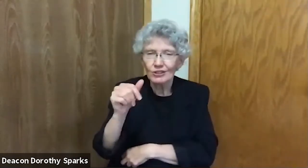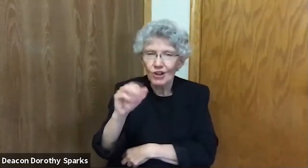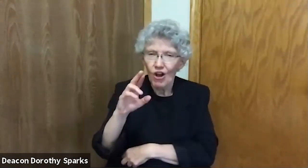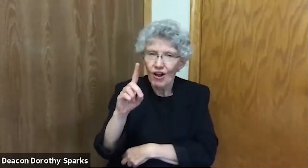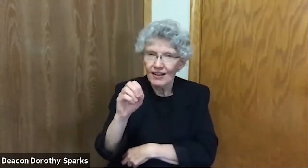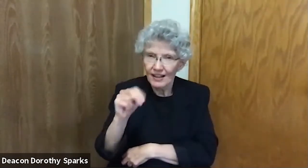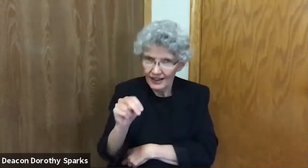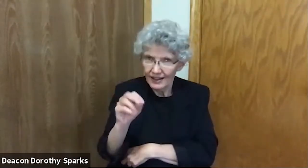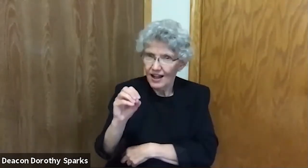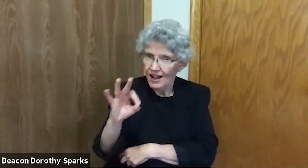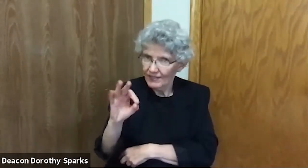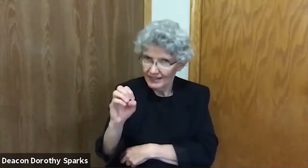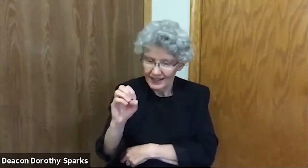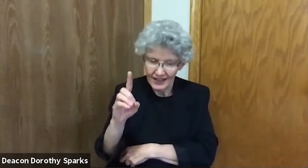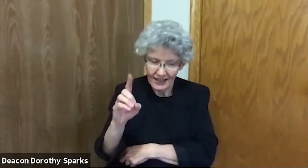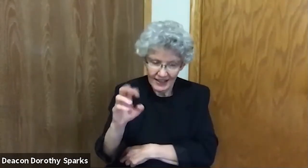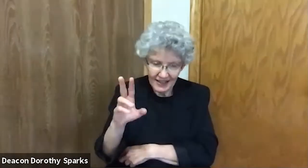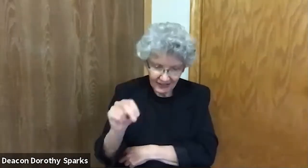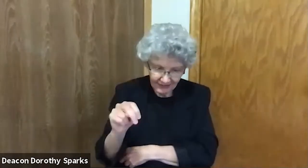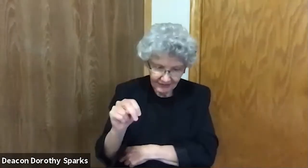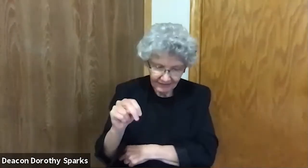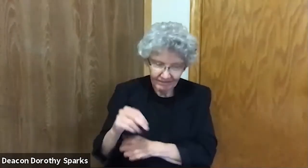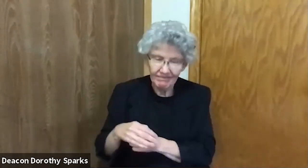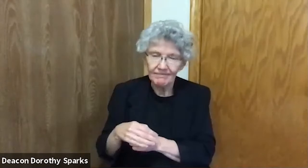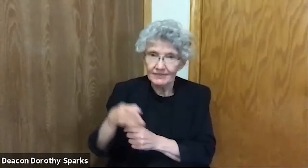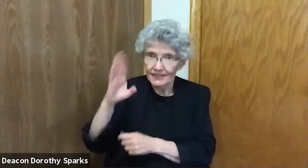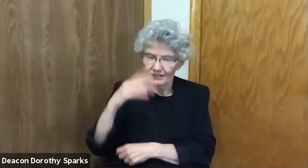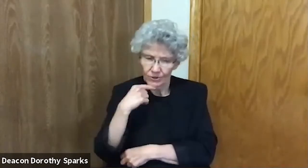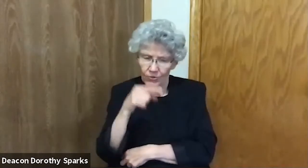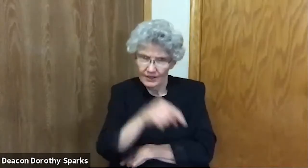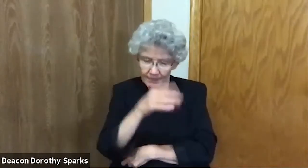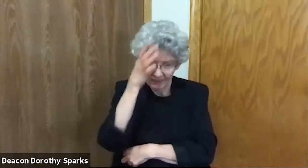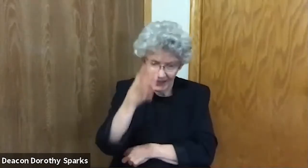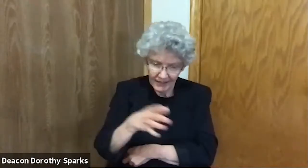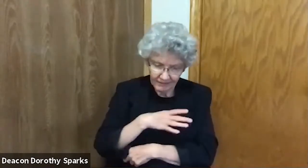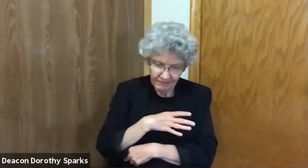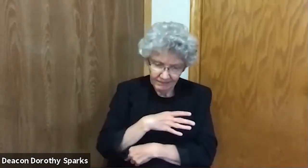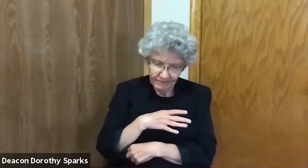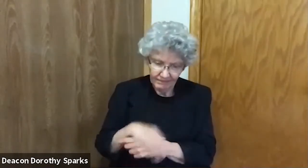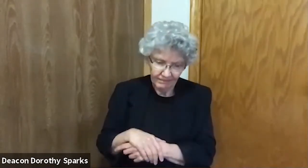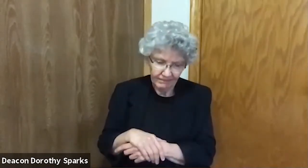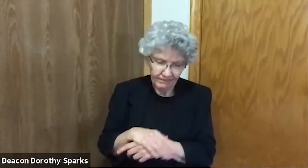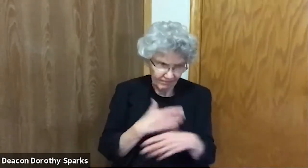The Lord God put the creature in the garden of Eden to take care of it and to look after it.